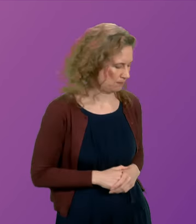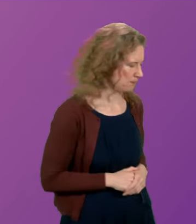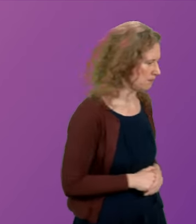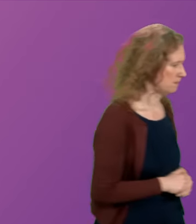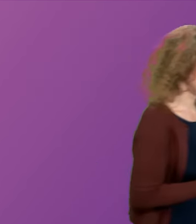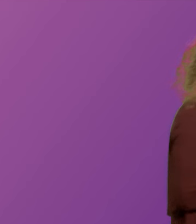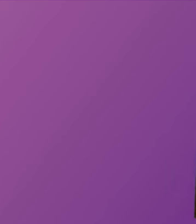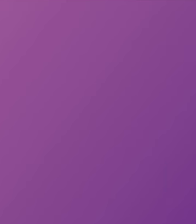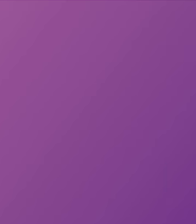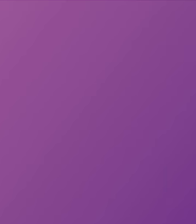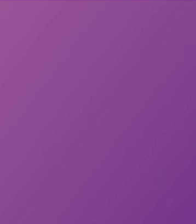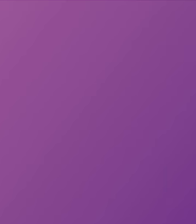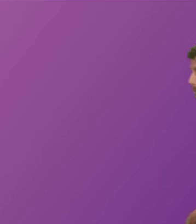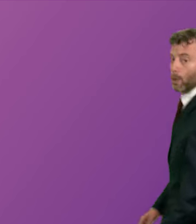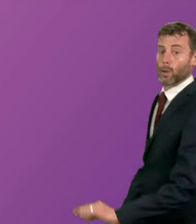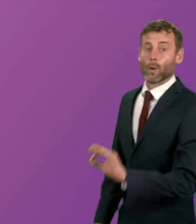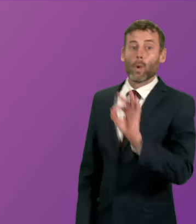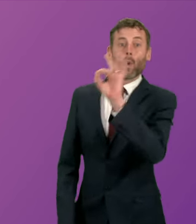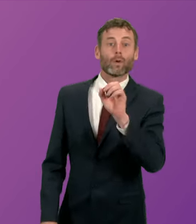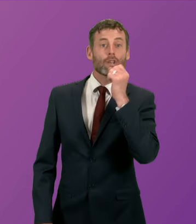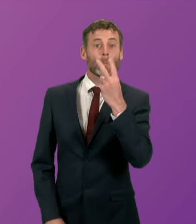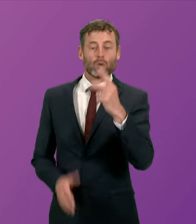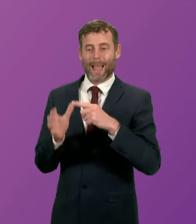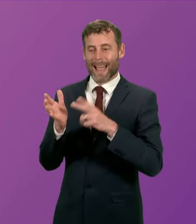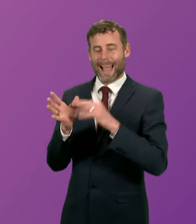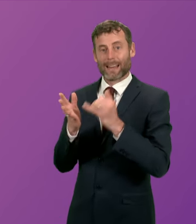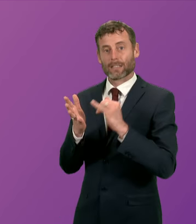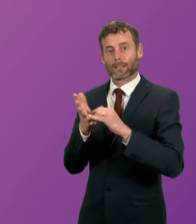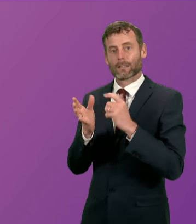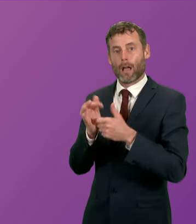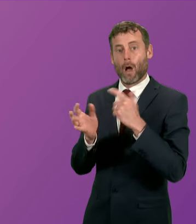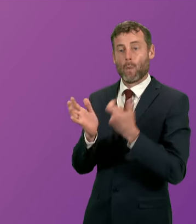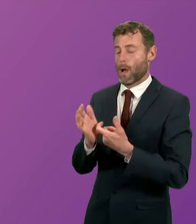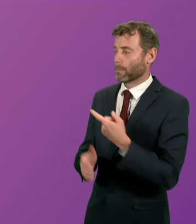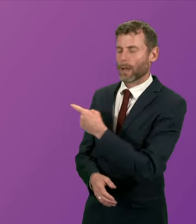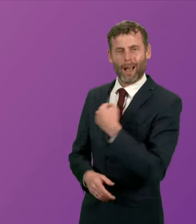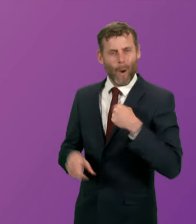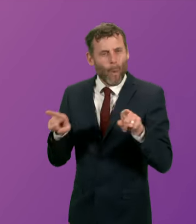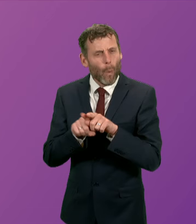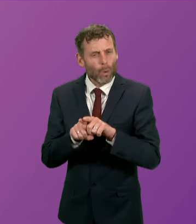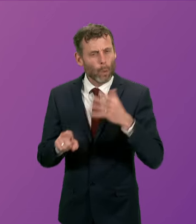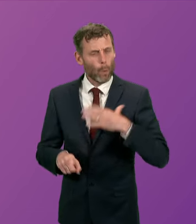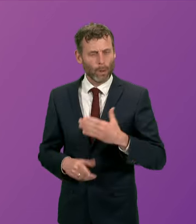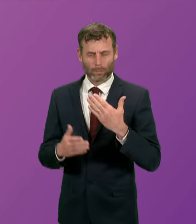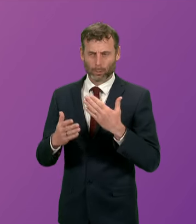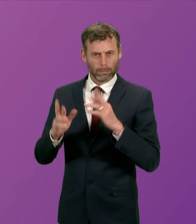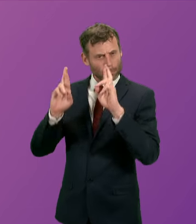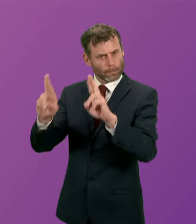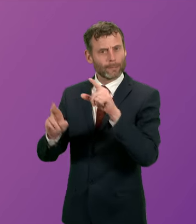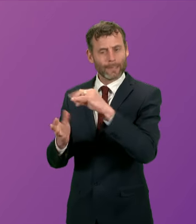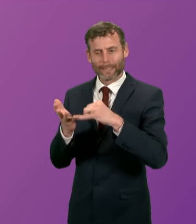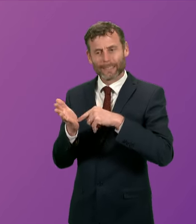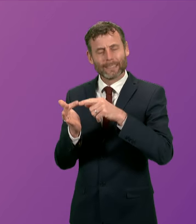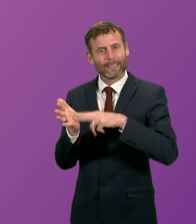two, Anna Sarwar. Thank you. Thank you, Presiding Officer. Can I join others in wishing Manager Steve Clarke, Captain Andy